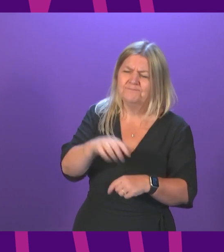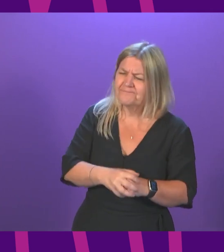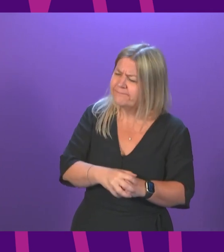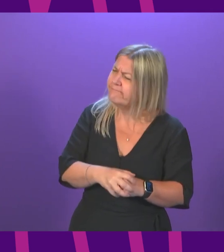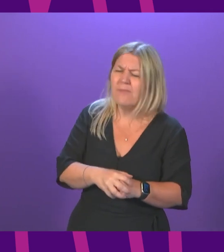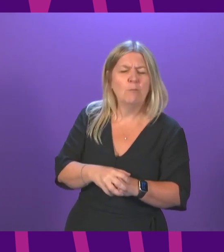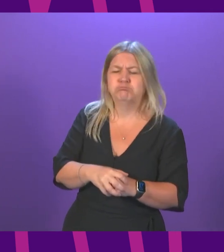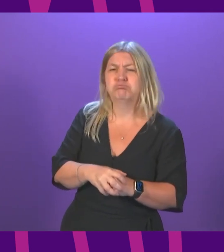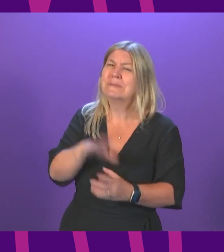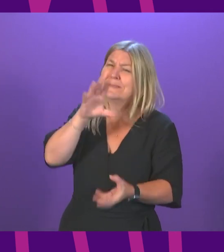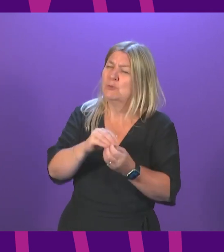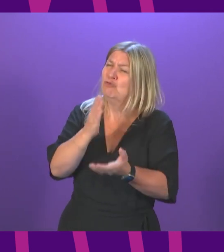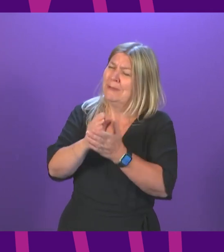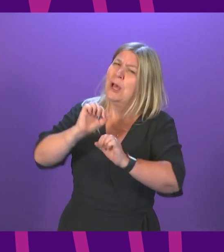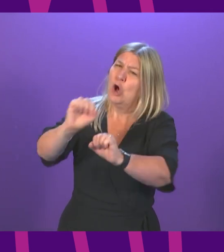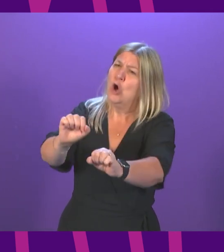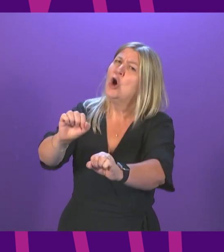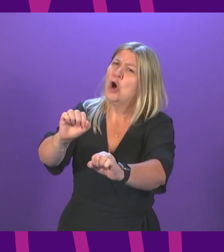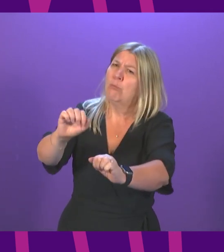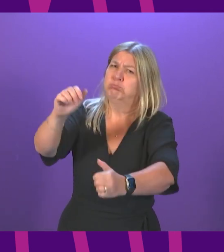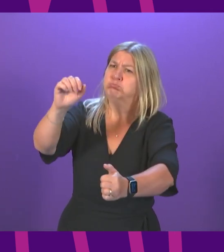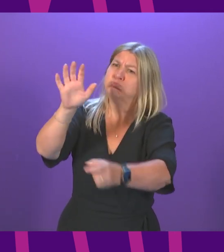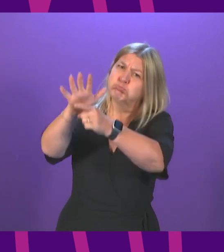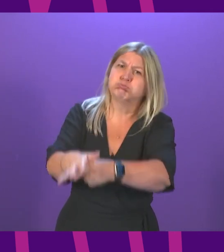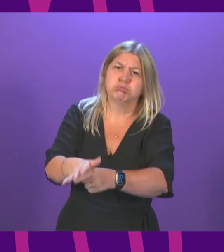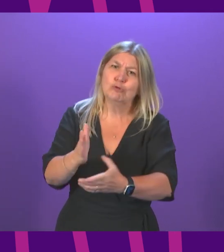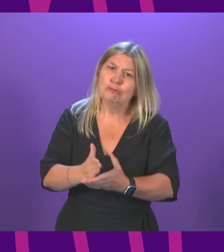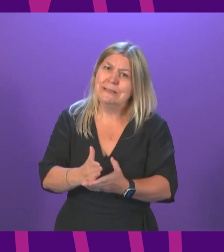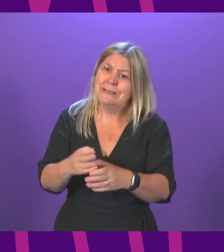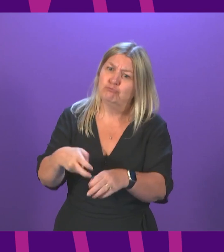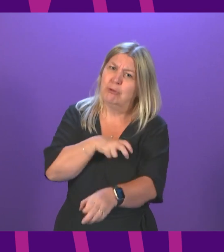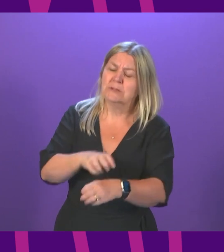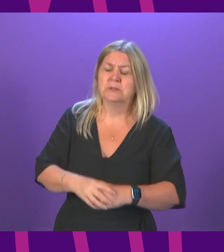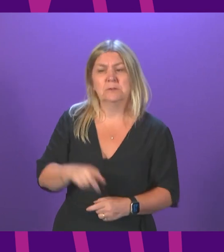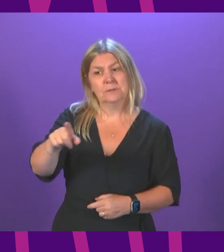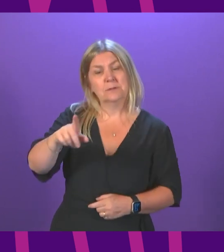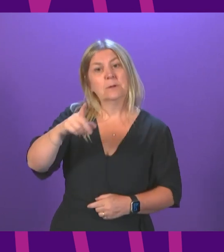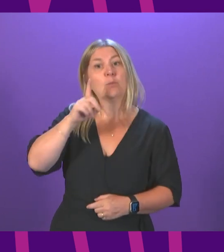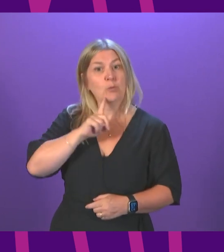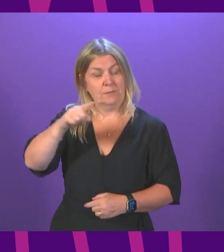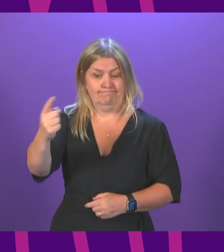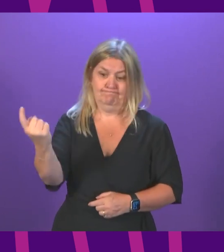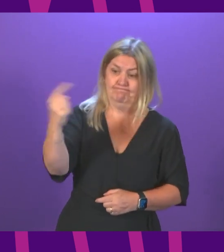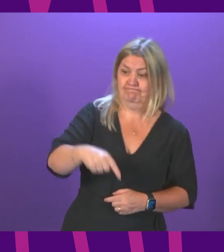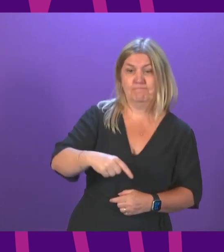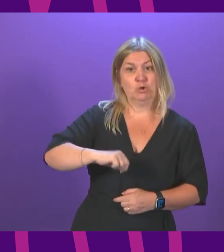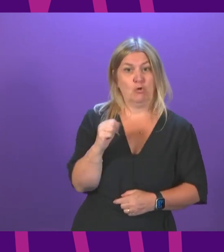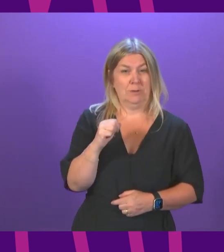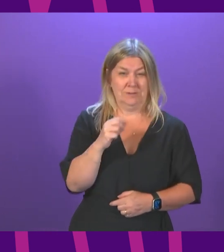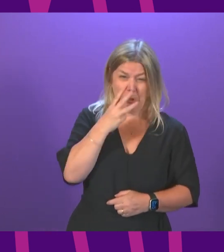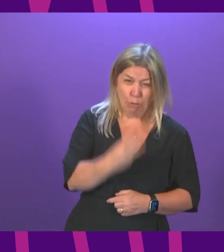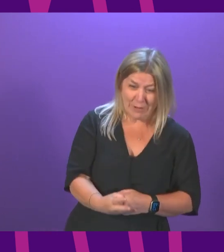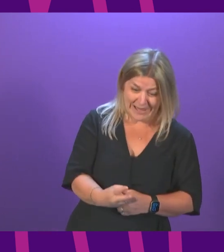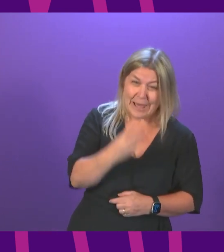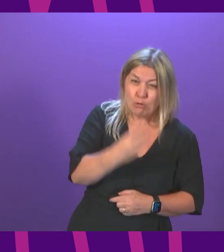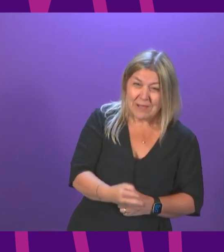sums up the deep injustice of Brexit. A young woman who came to this country at three years old